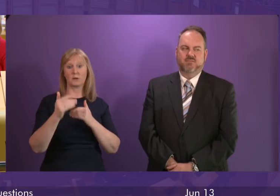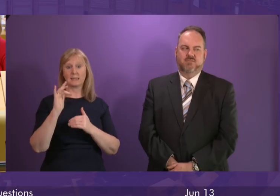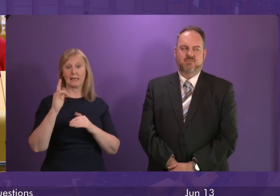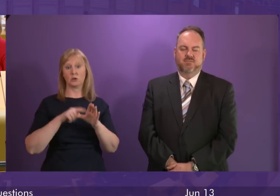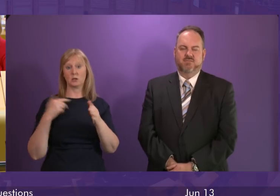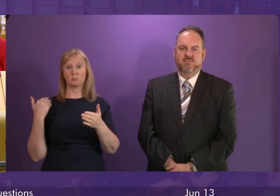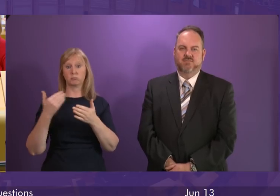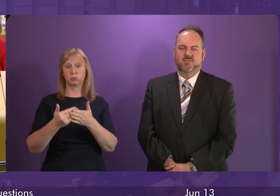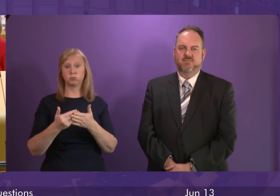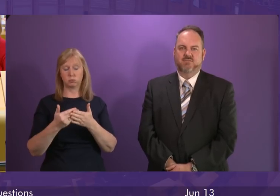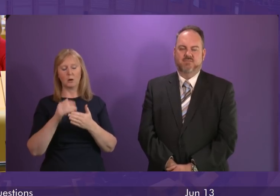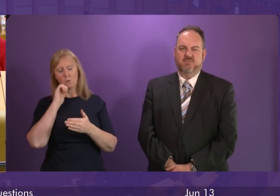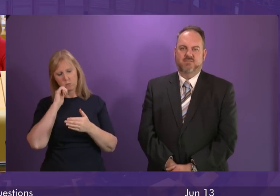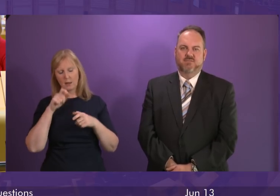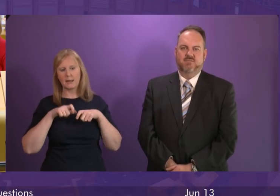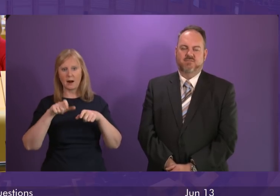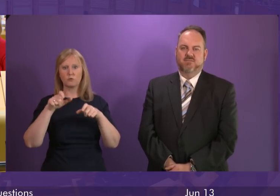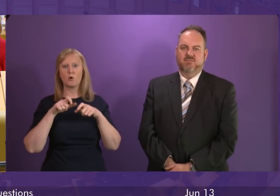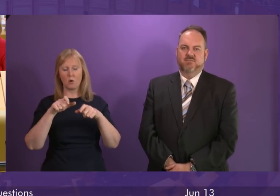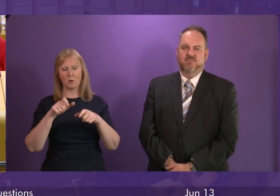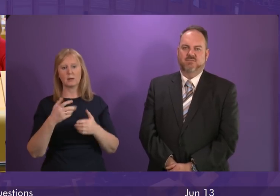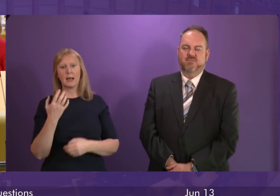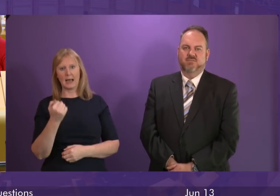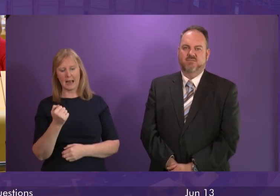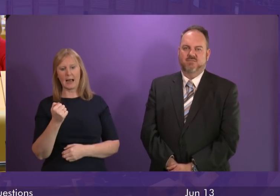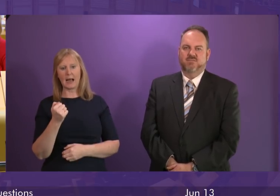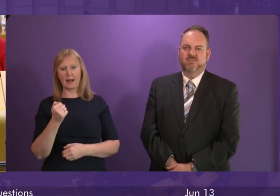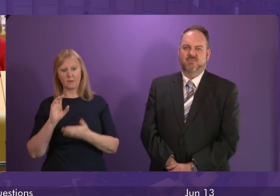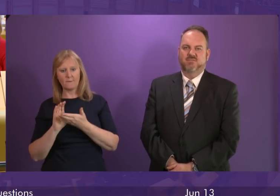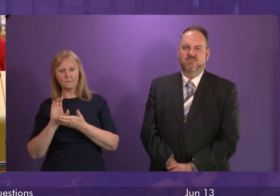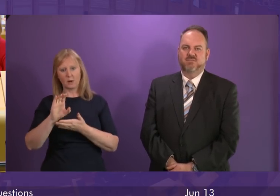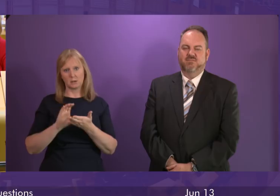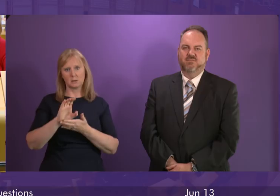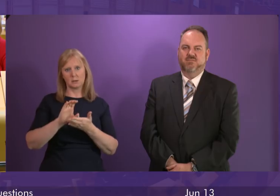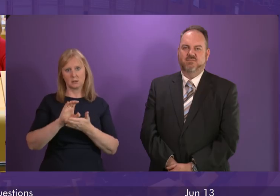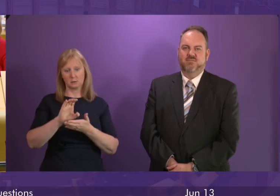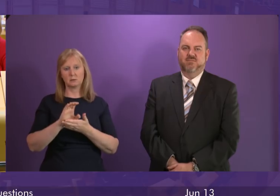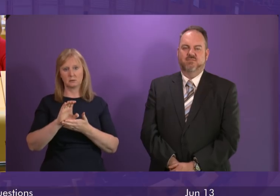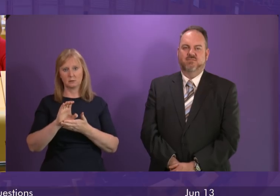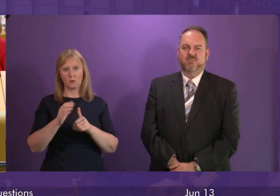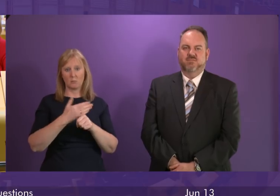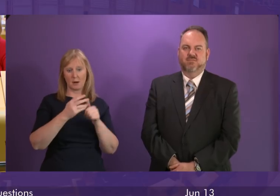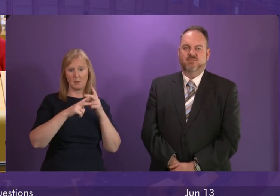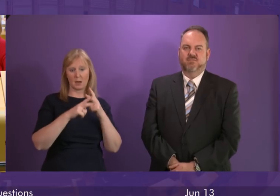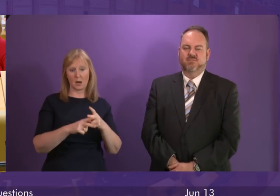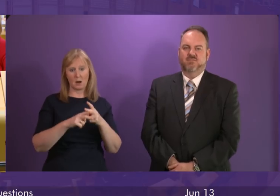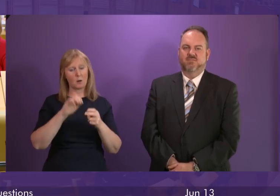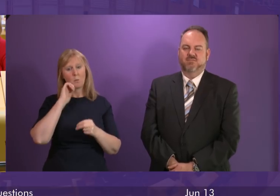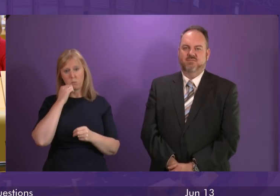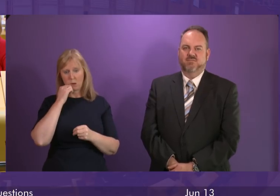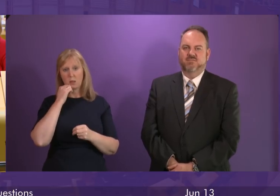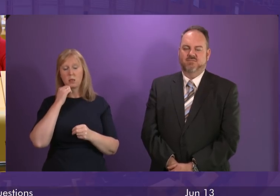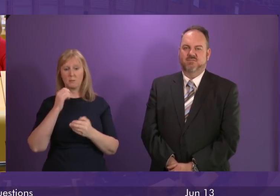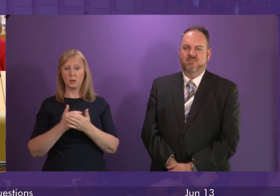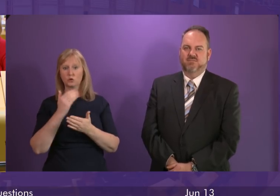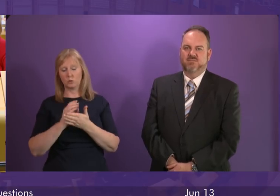to take those actions. In terms of funding, we have the commitment to increase the share of funding going to primary care and we will meet that commitment. General